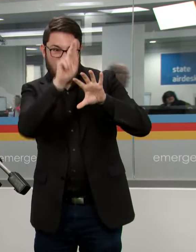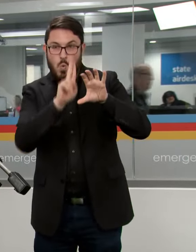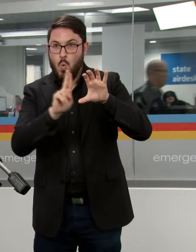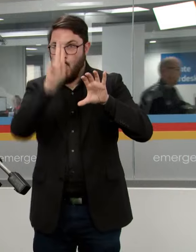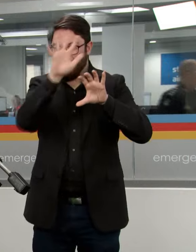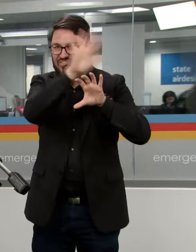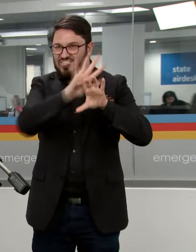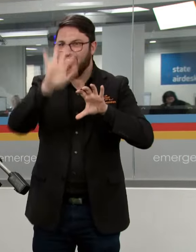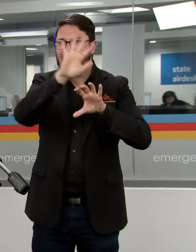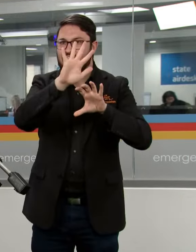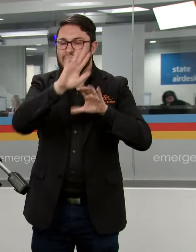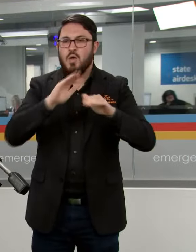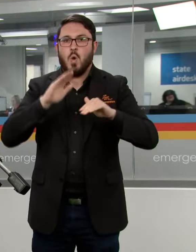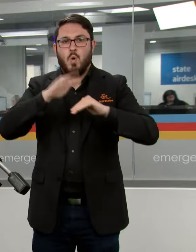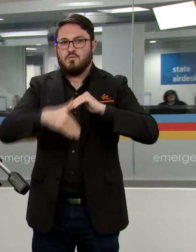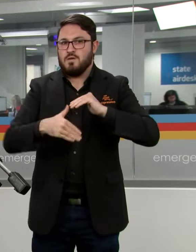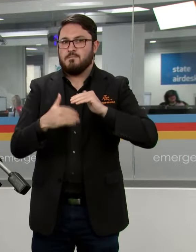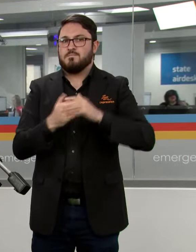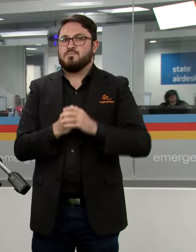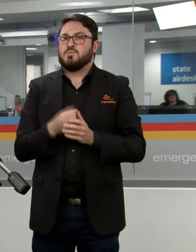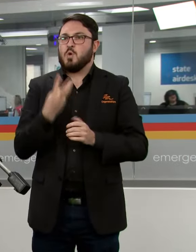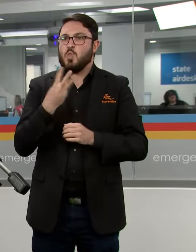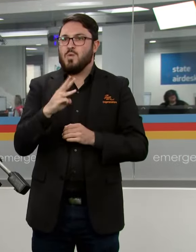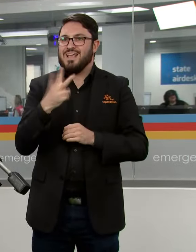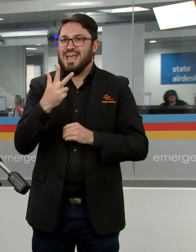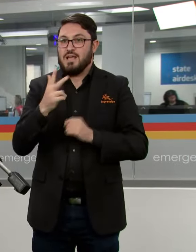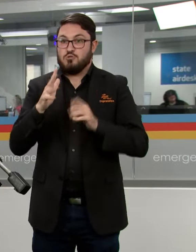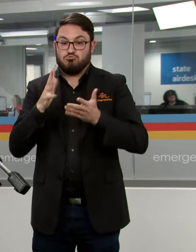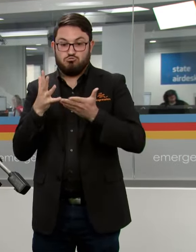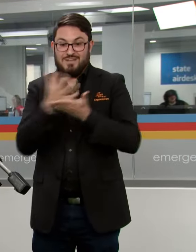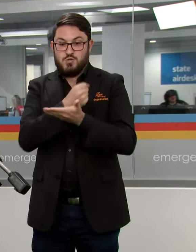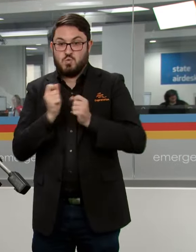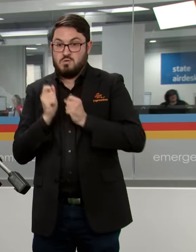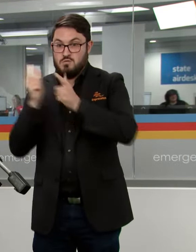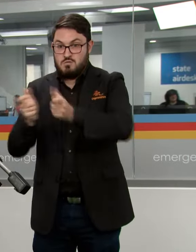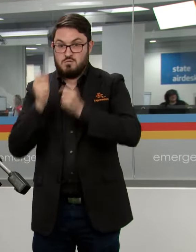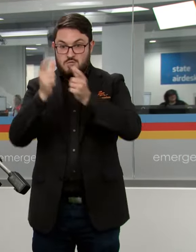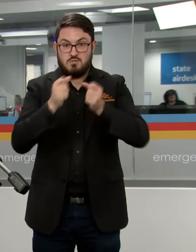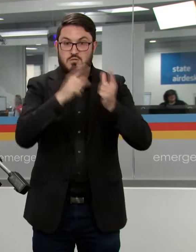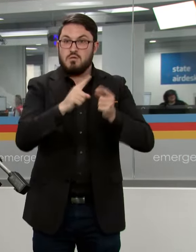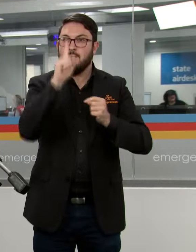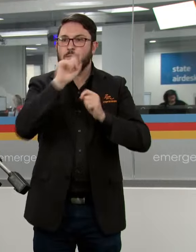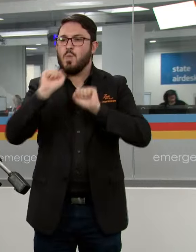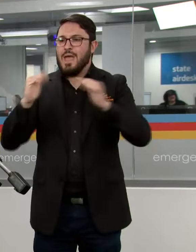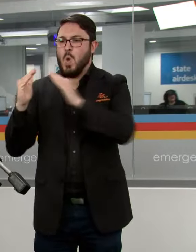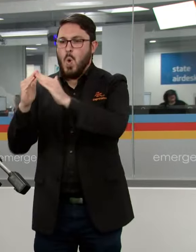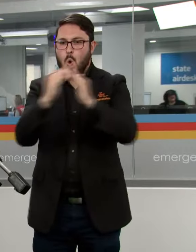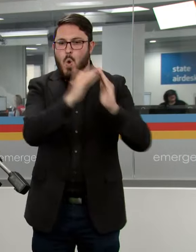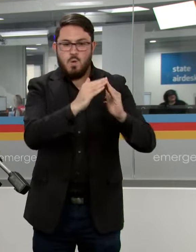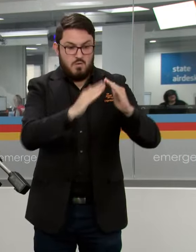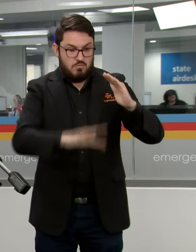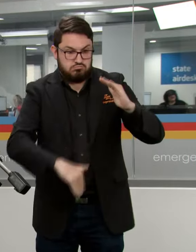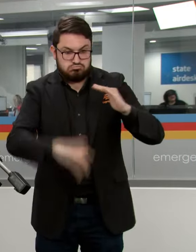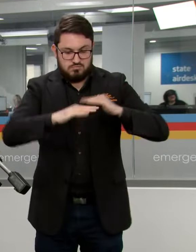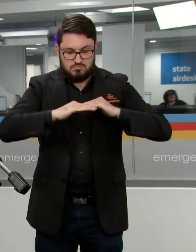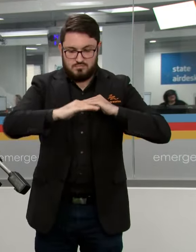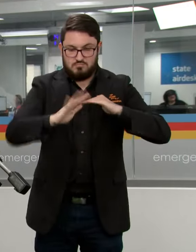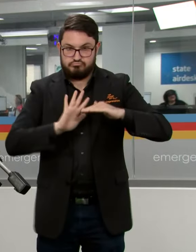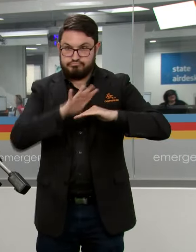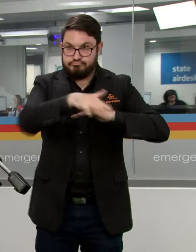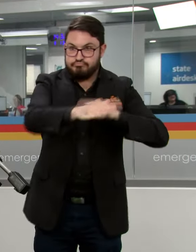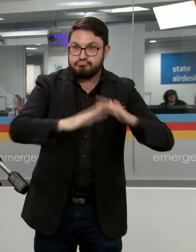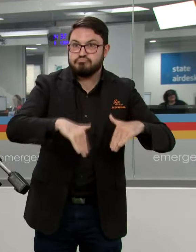rescues, swift water rescues and rescues from flood water from people in their homes and driving through flood water